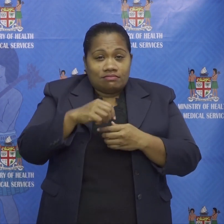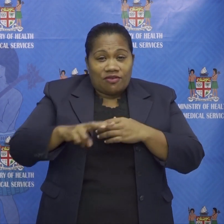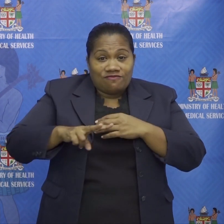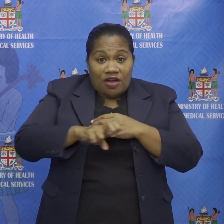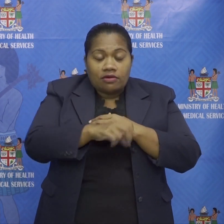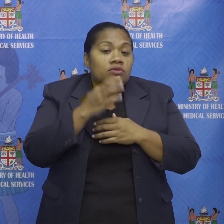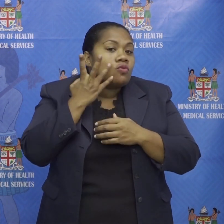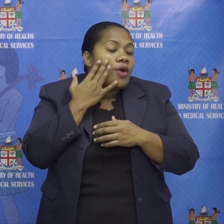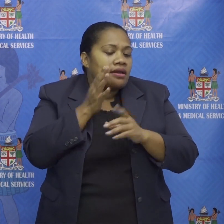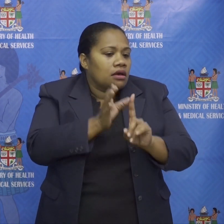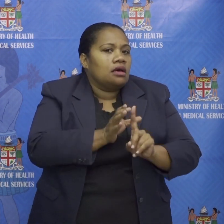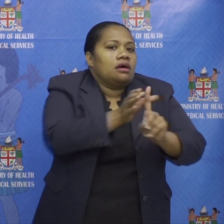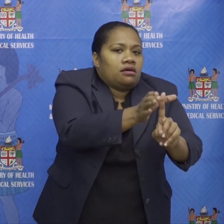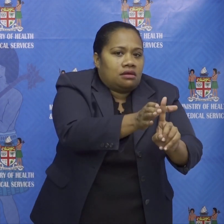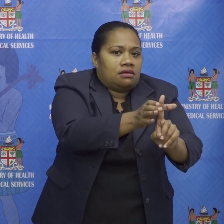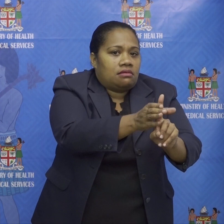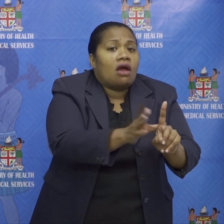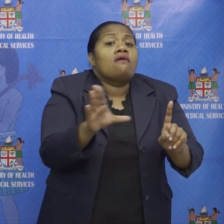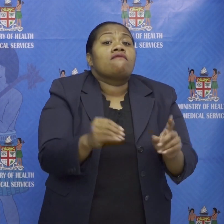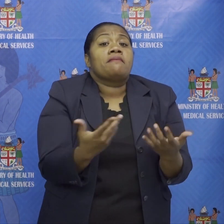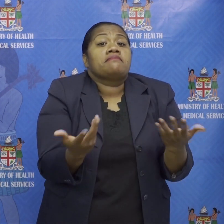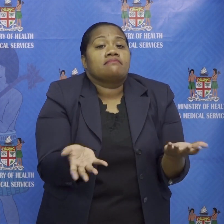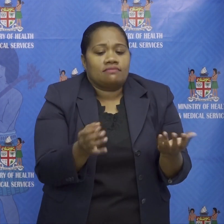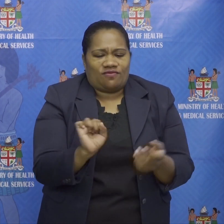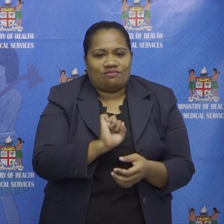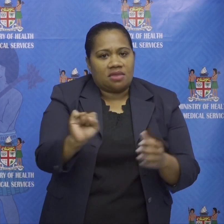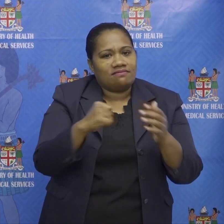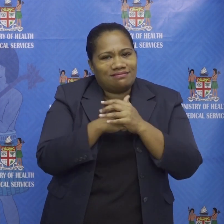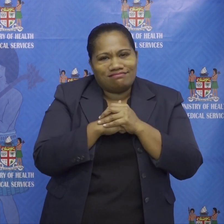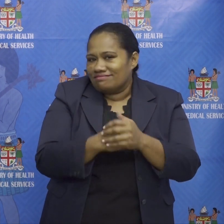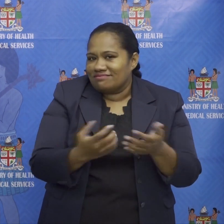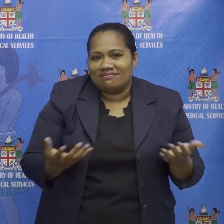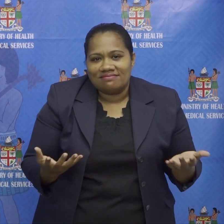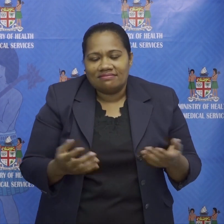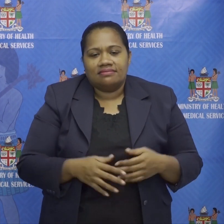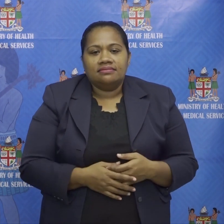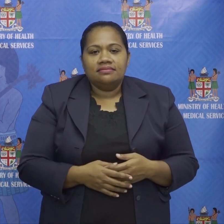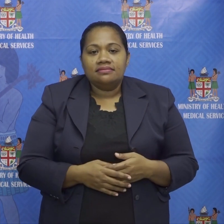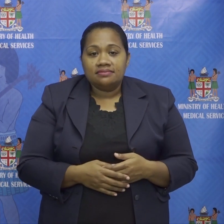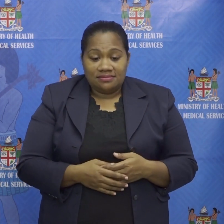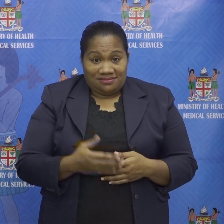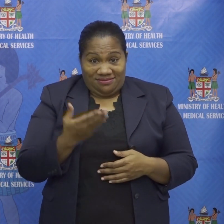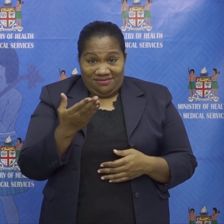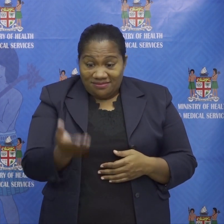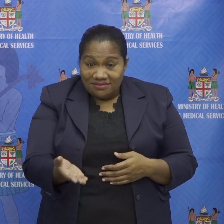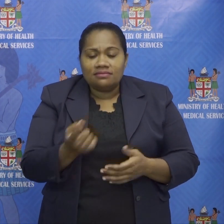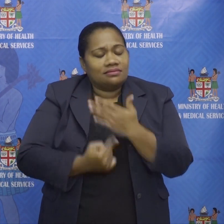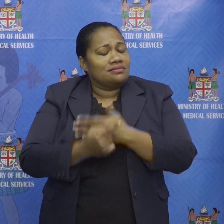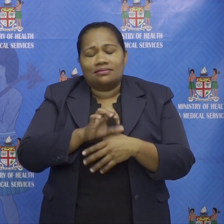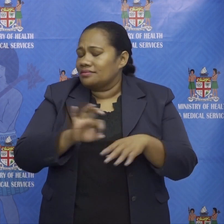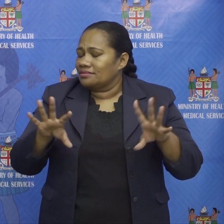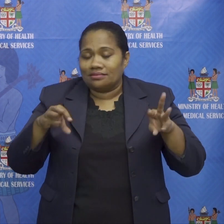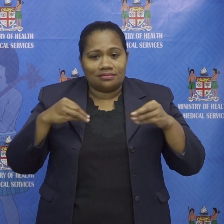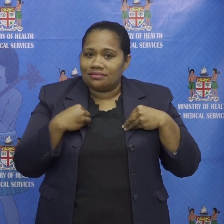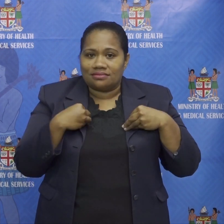very recently from one of their colleagues that is unacceptable no